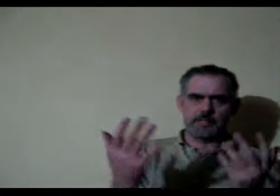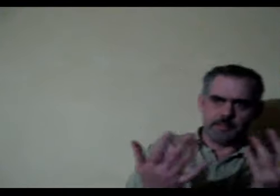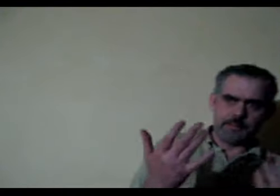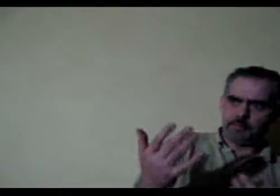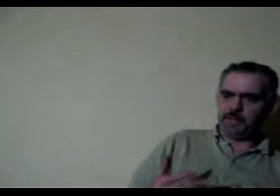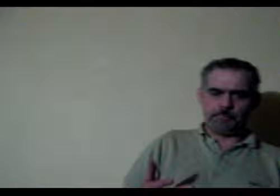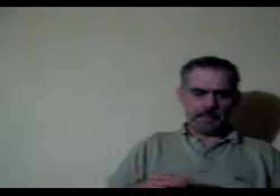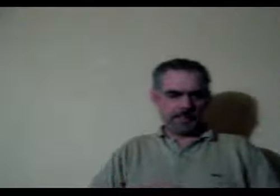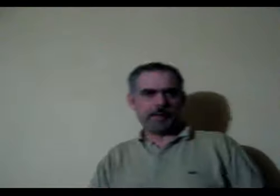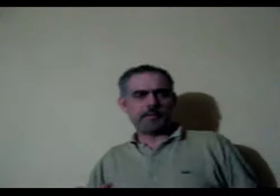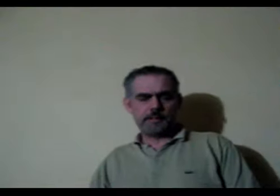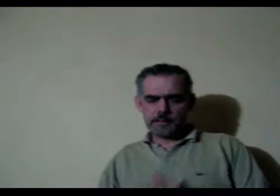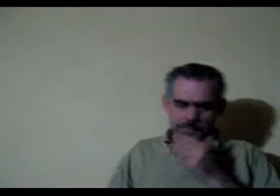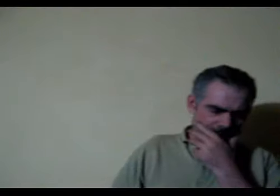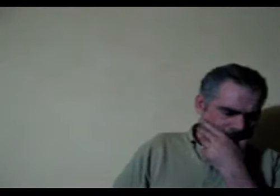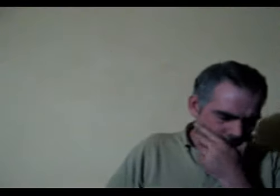is it just you know being picky about hands